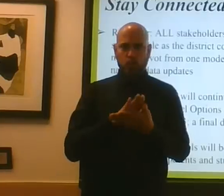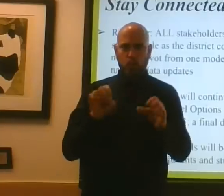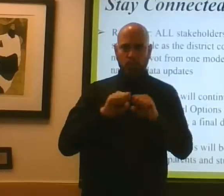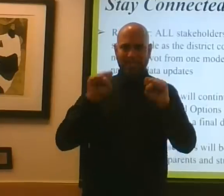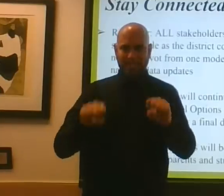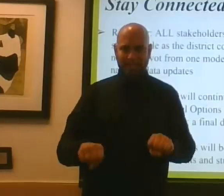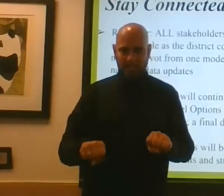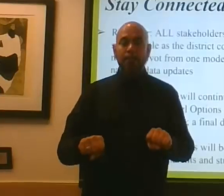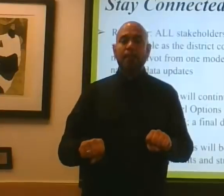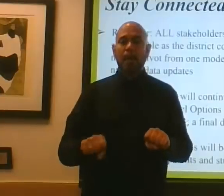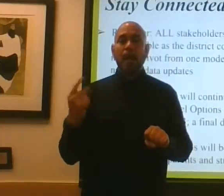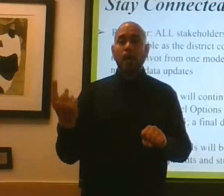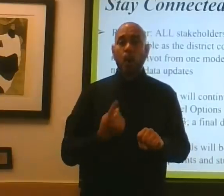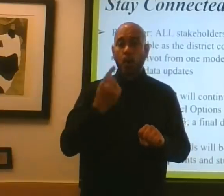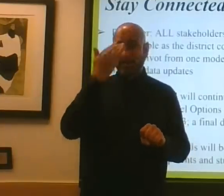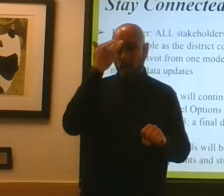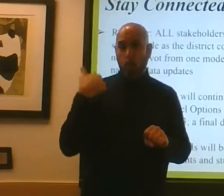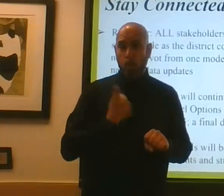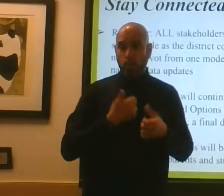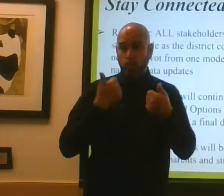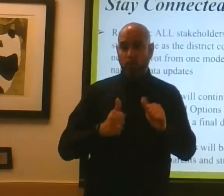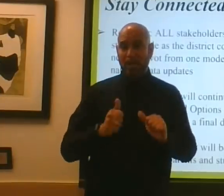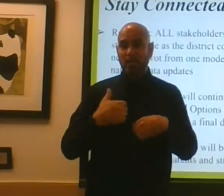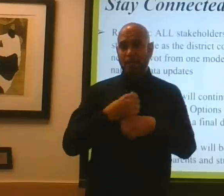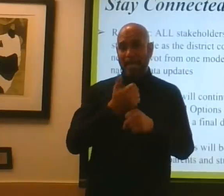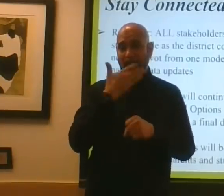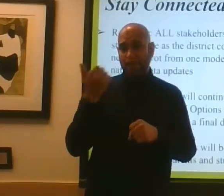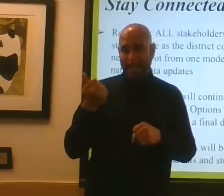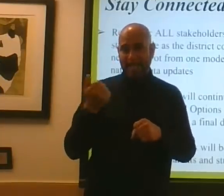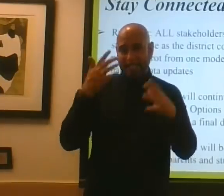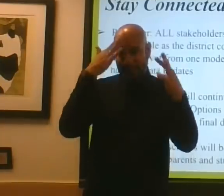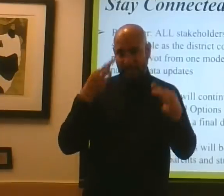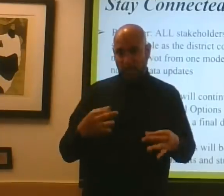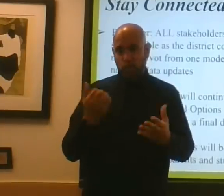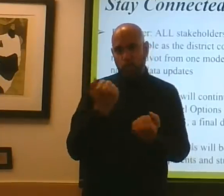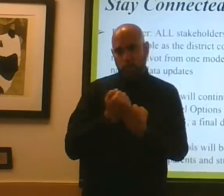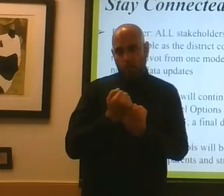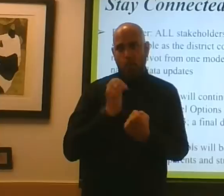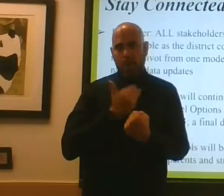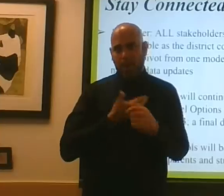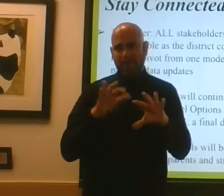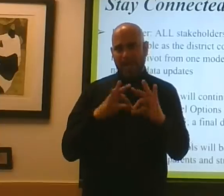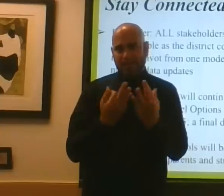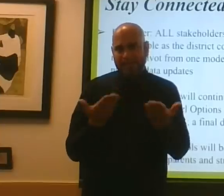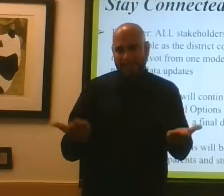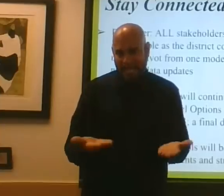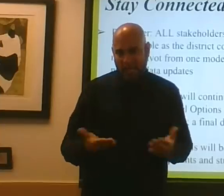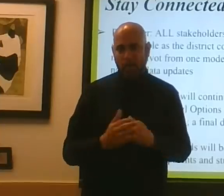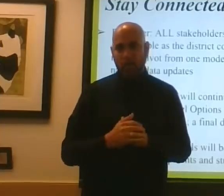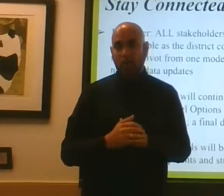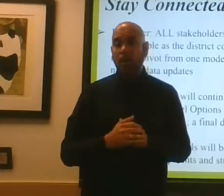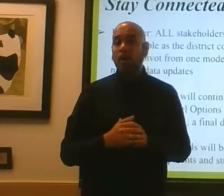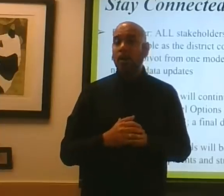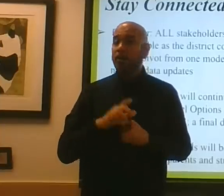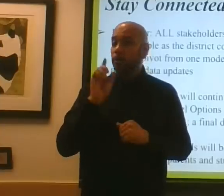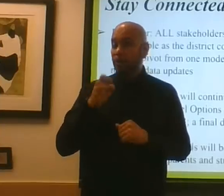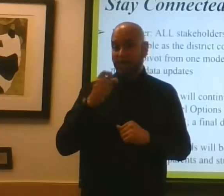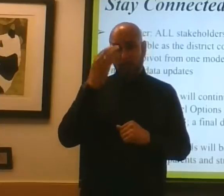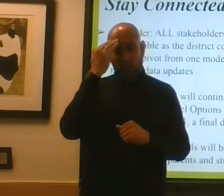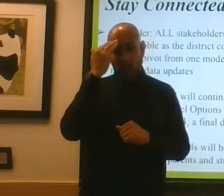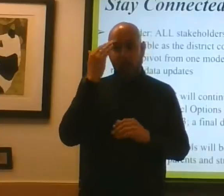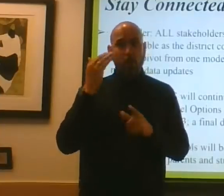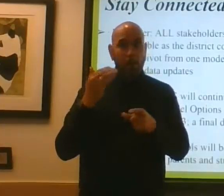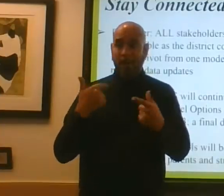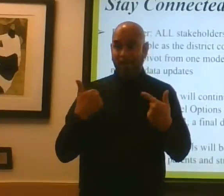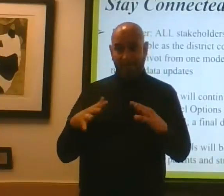trying to make the best decisions to support our families here in Clayton County. You should know I'm getting quite a few